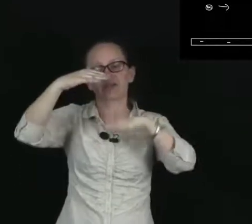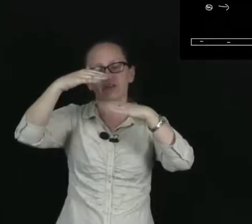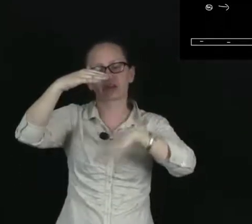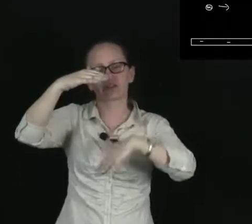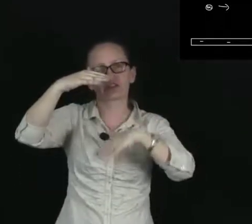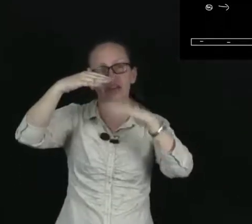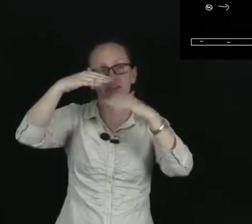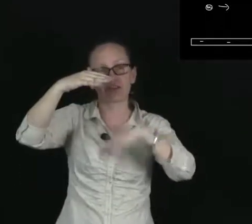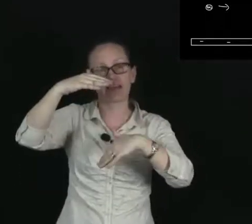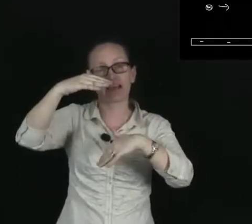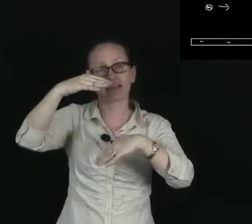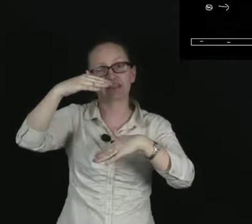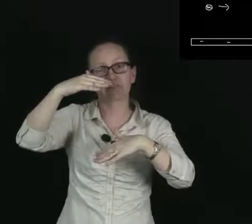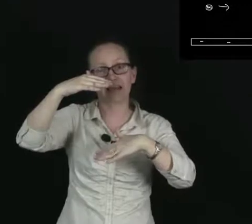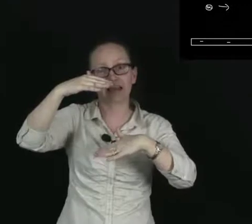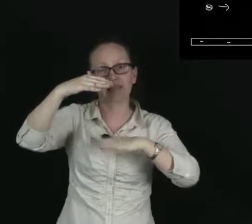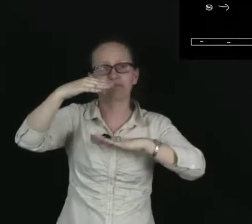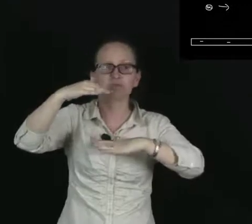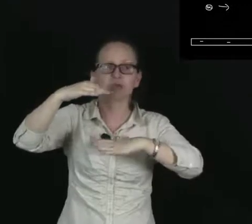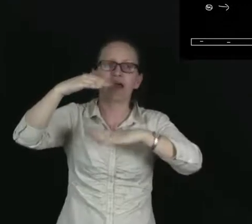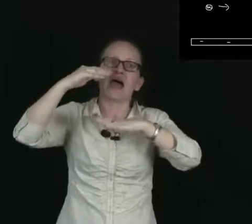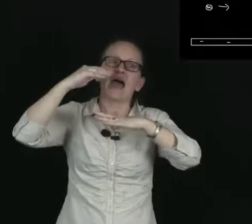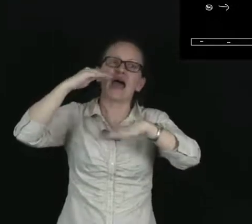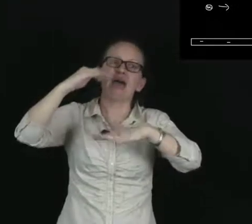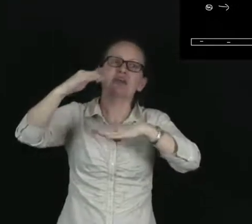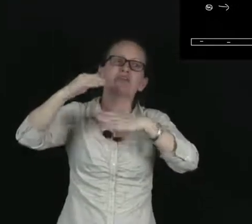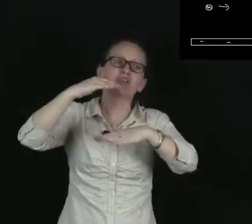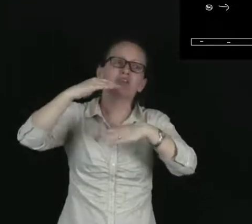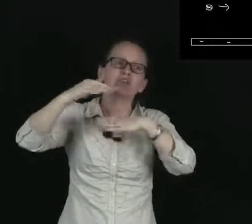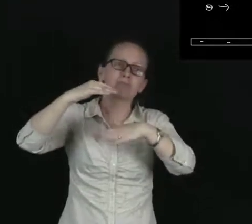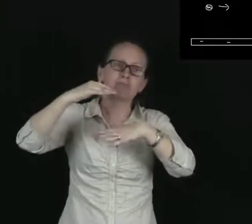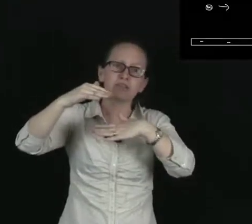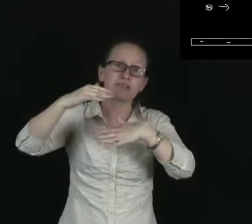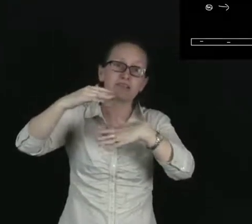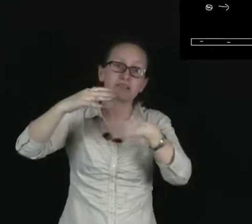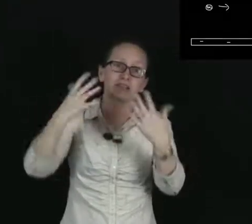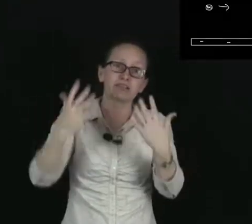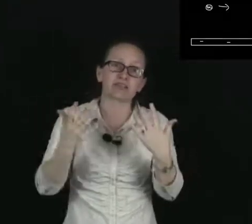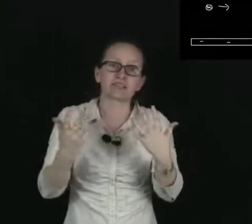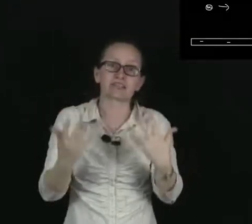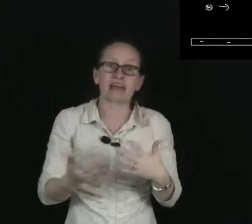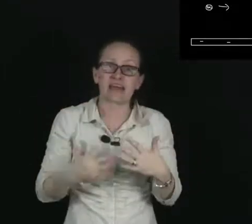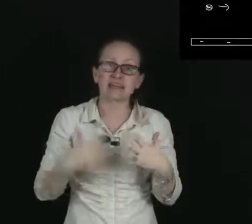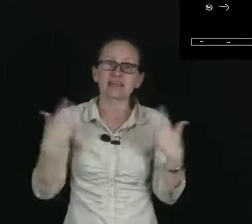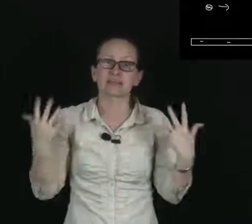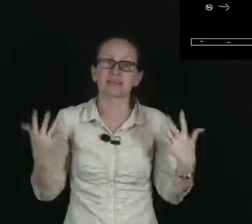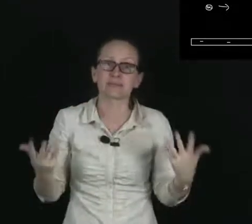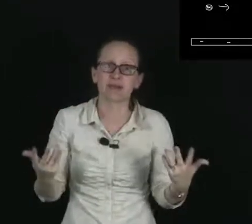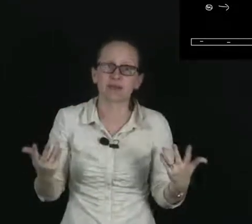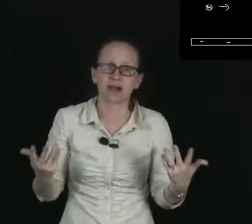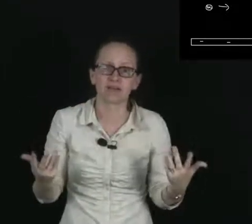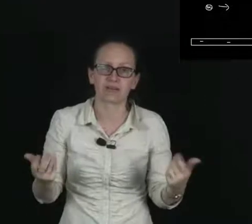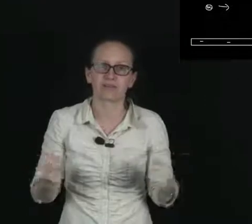charges down to the negative plate. And so the smoke detector registers that as a small current.